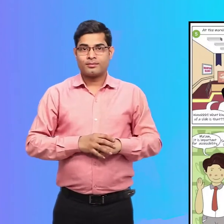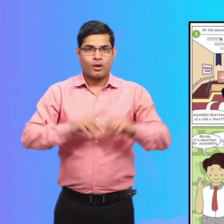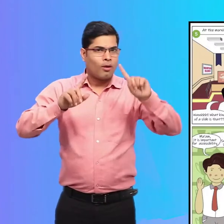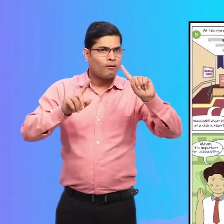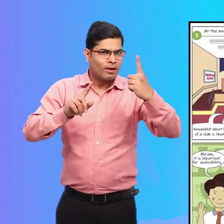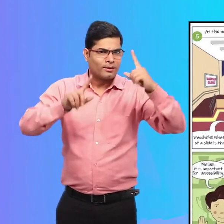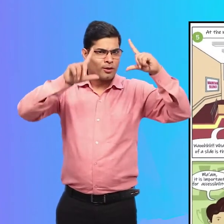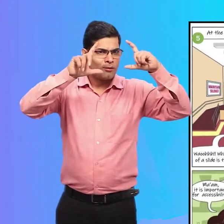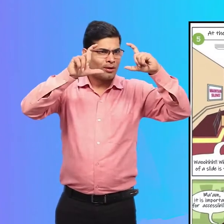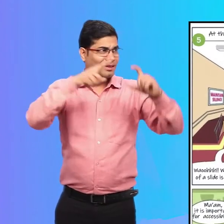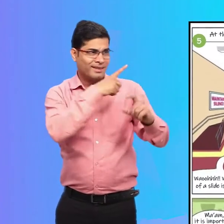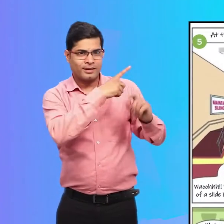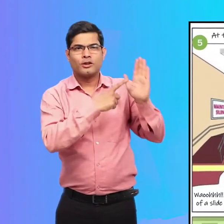The first image shows